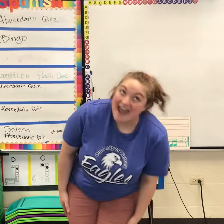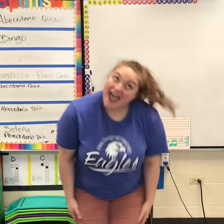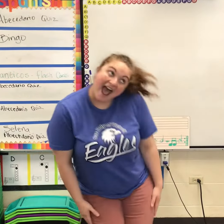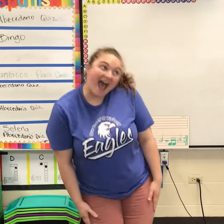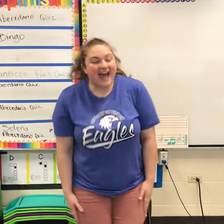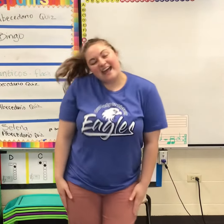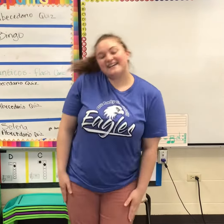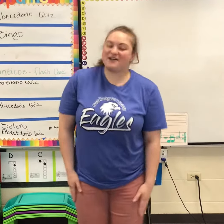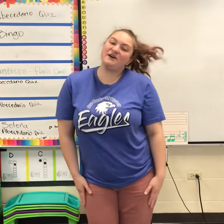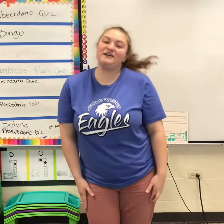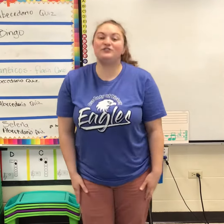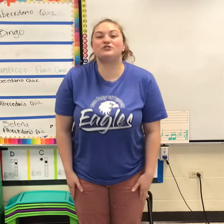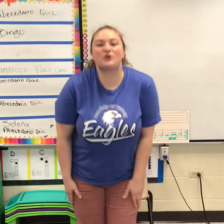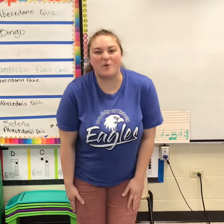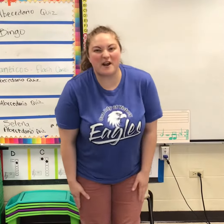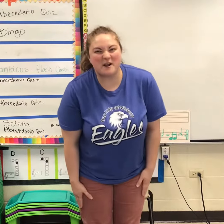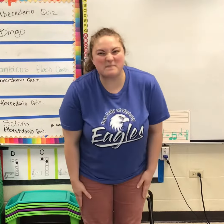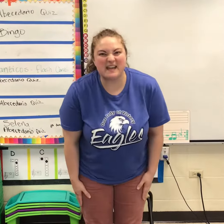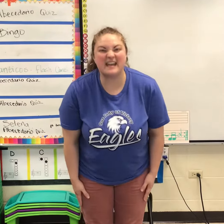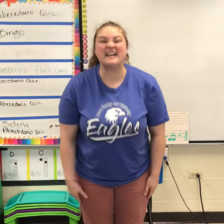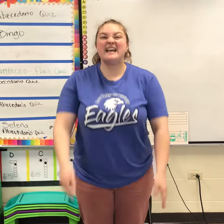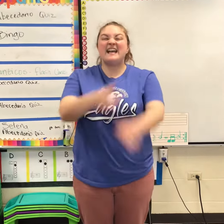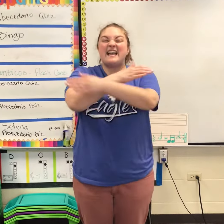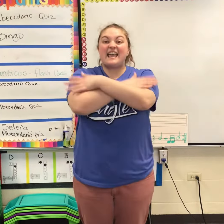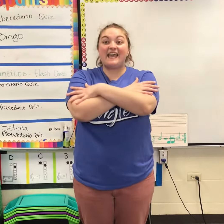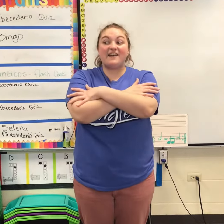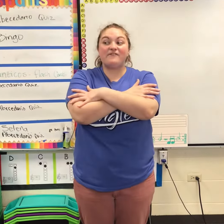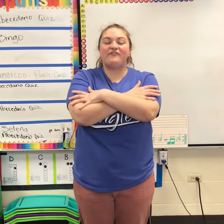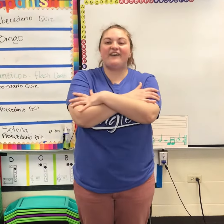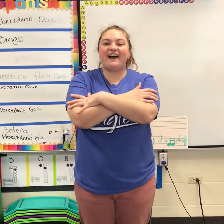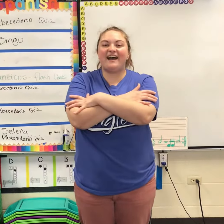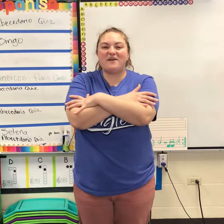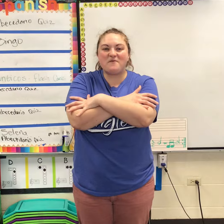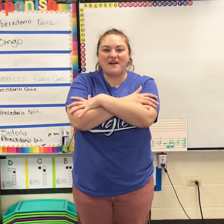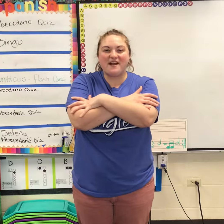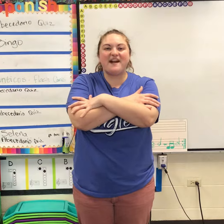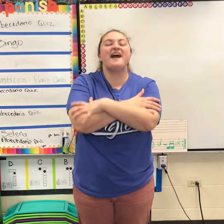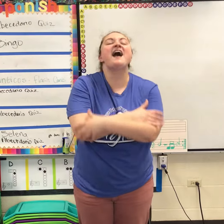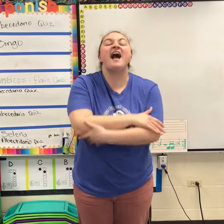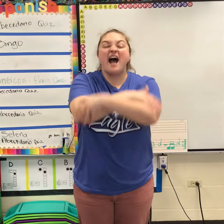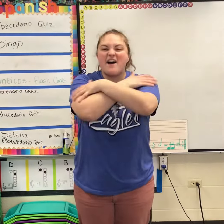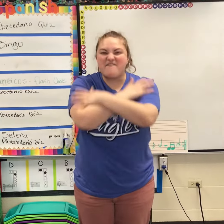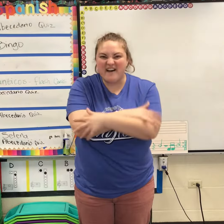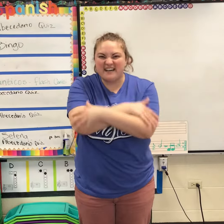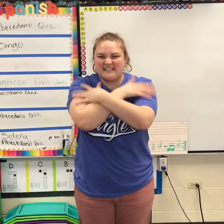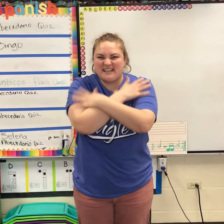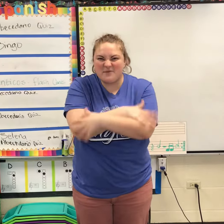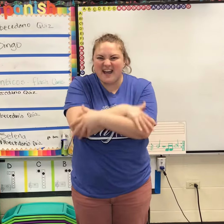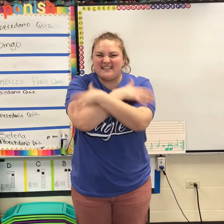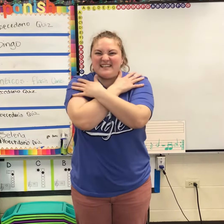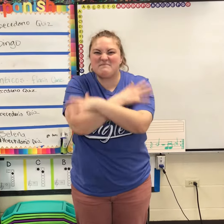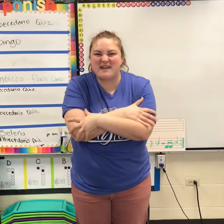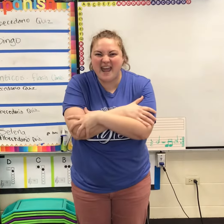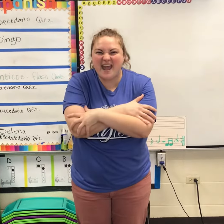I could squirm. If I were a fuzzy wuzzy bear,